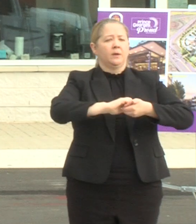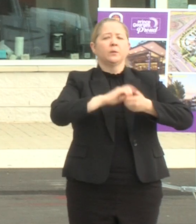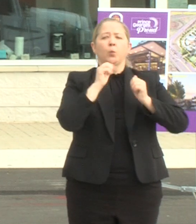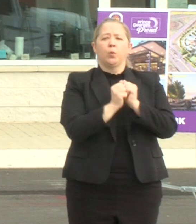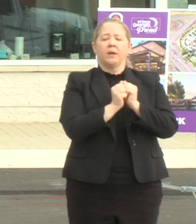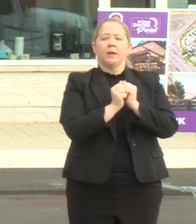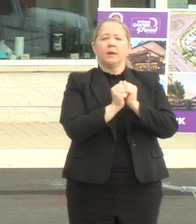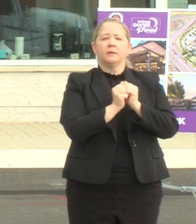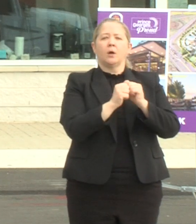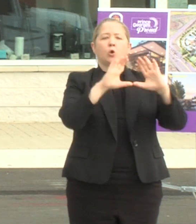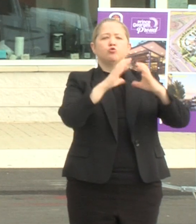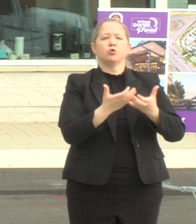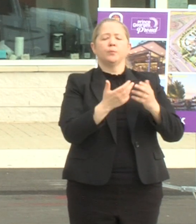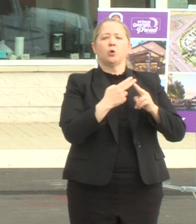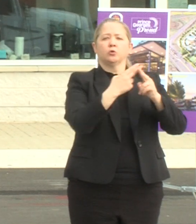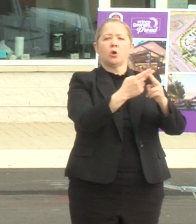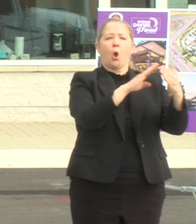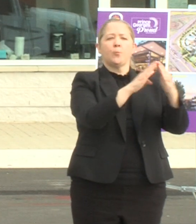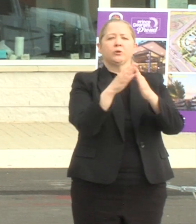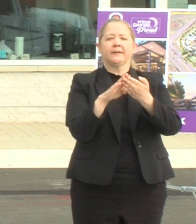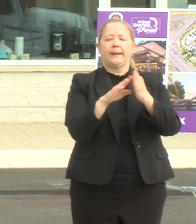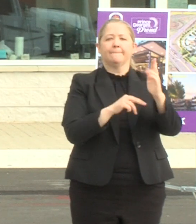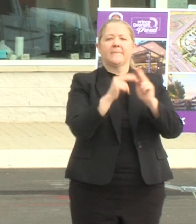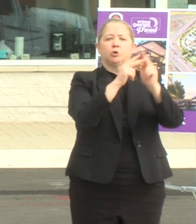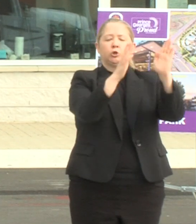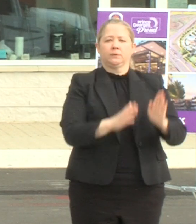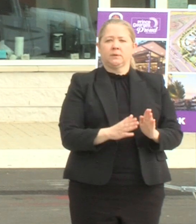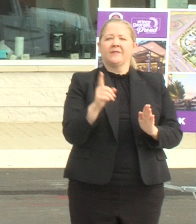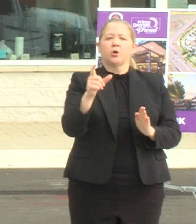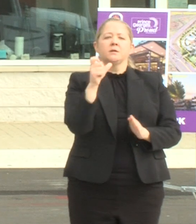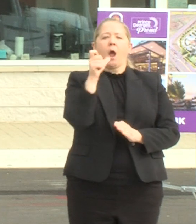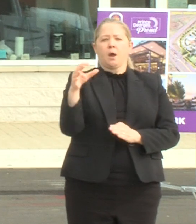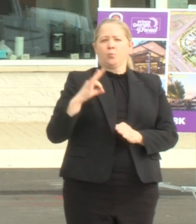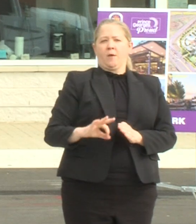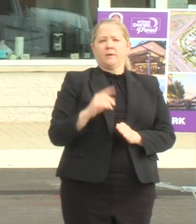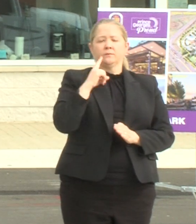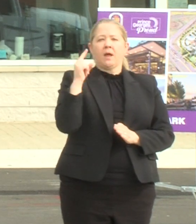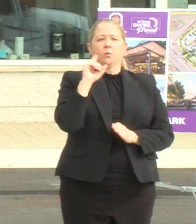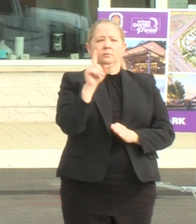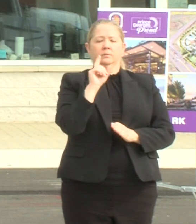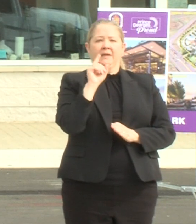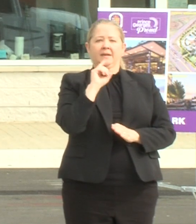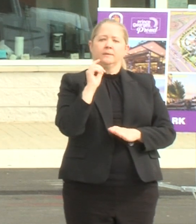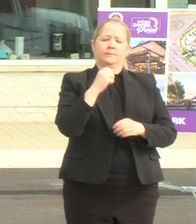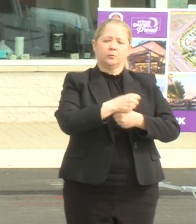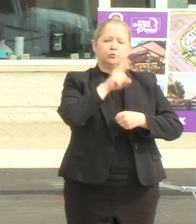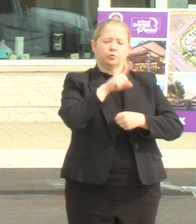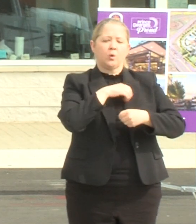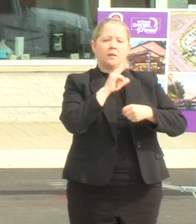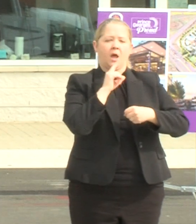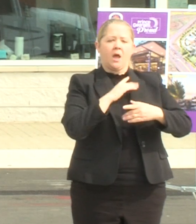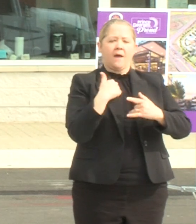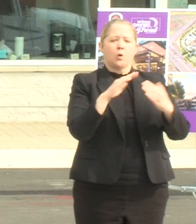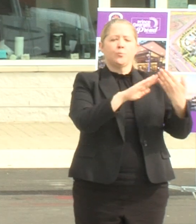and they are a non-profit real estate developer that insists make envisions of community inclusive into reality